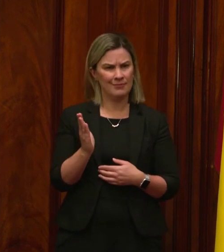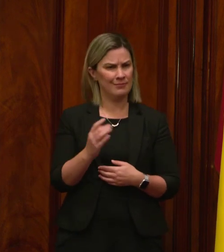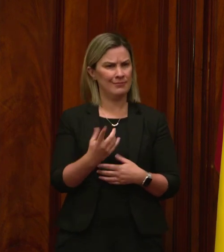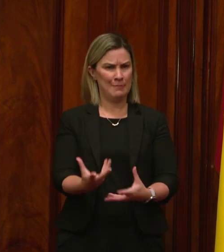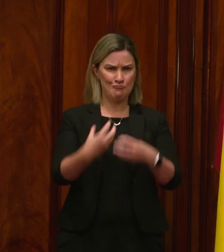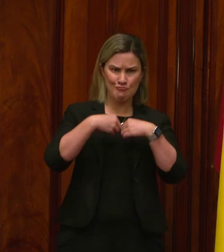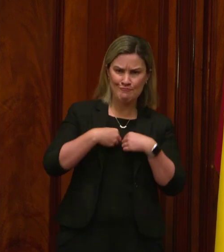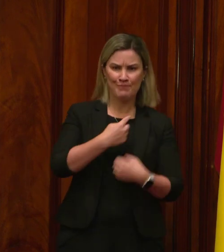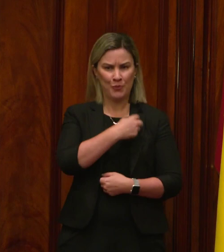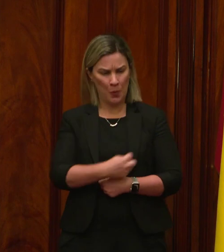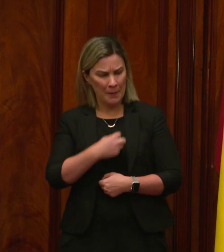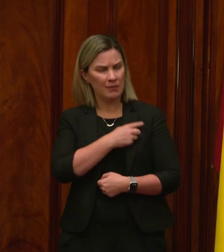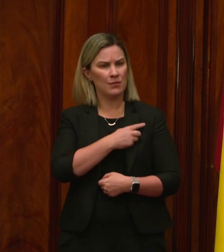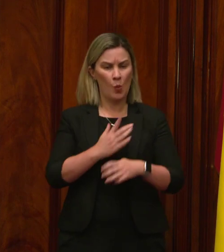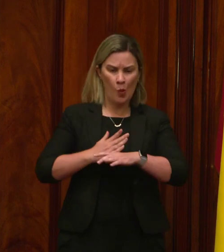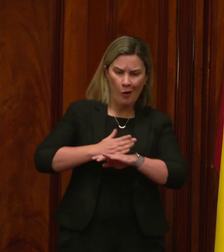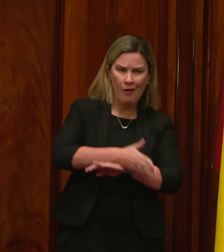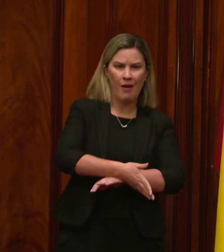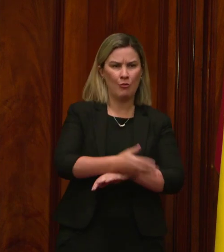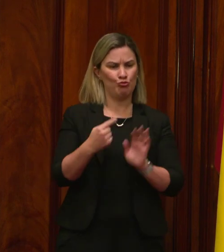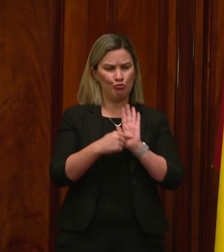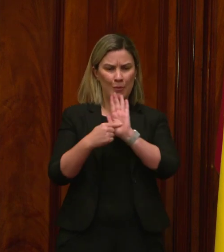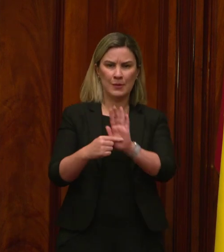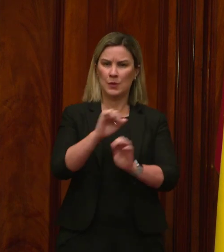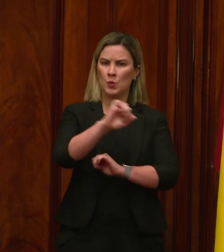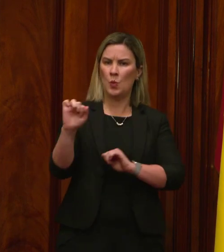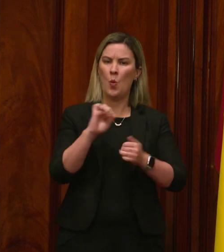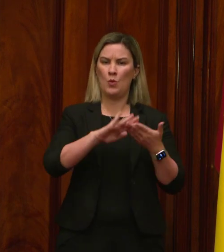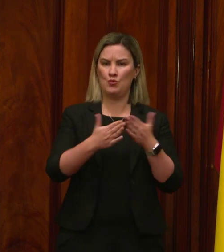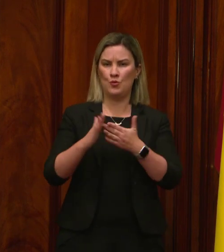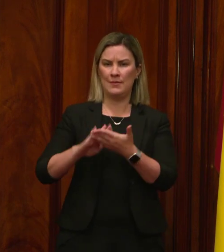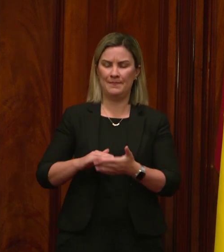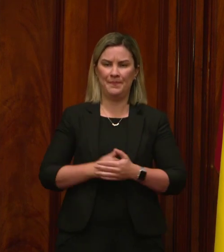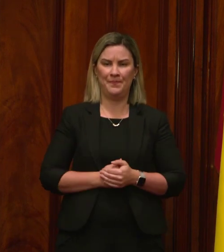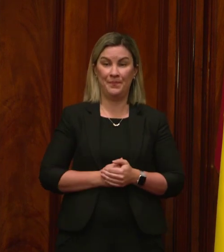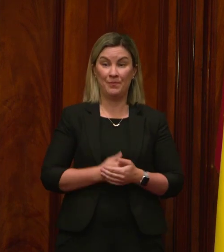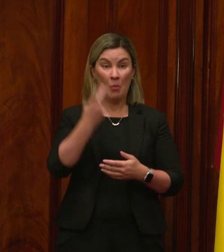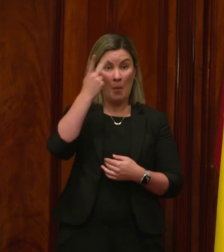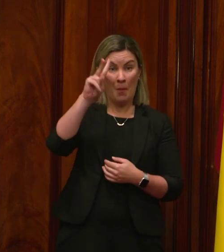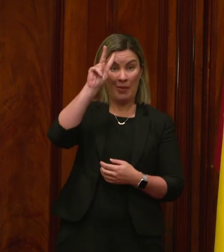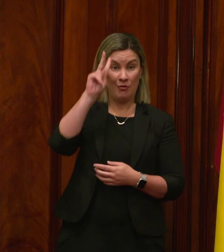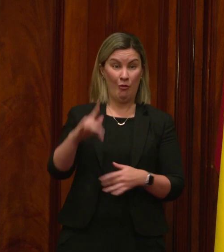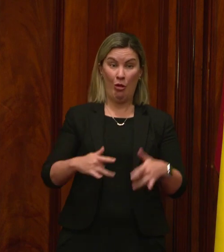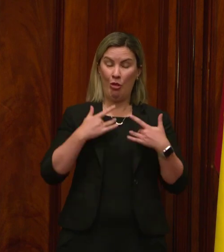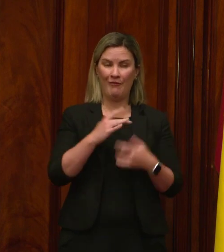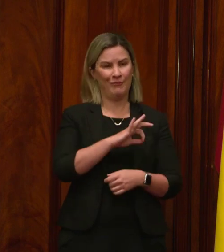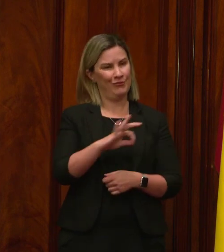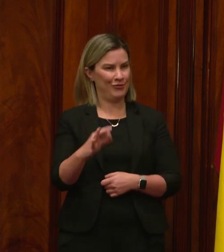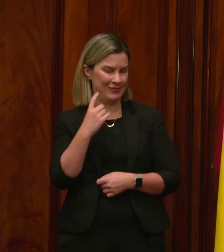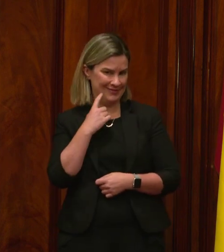Work hard to represent and serve the communities that elected you. Political life is not easy.